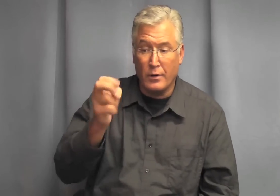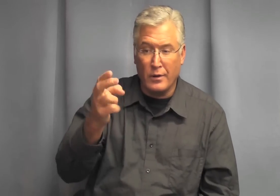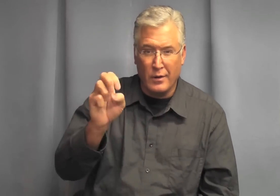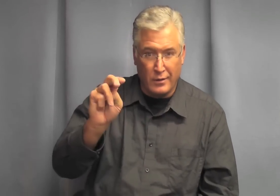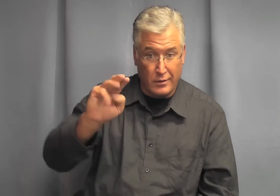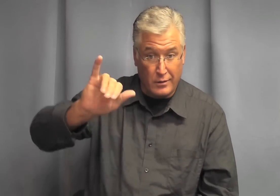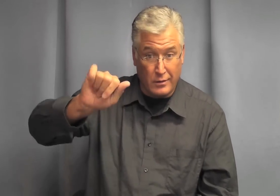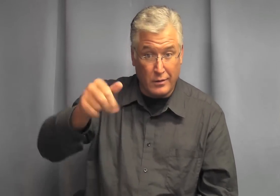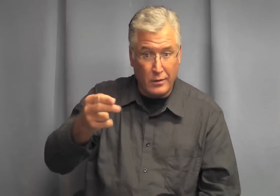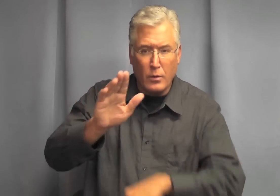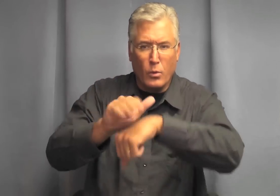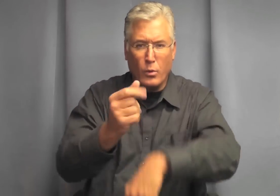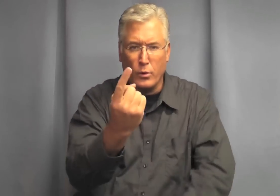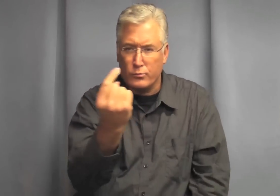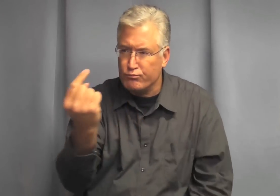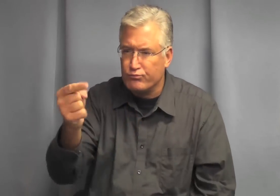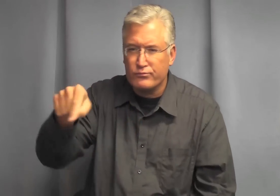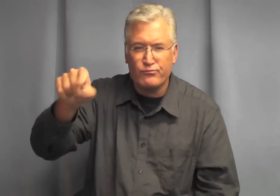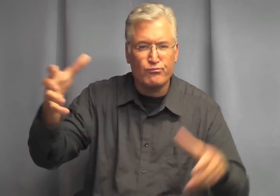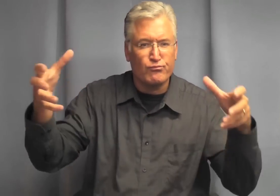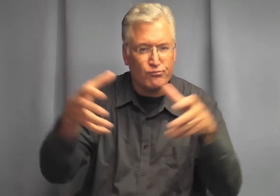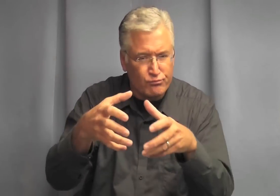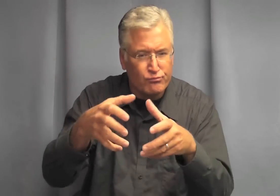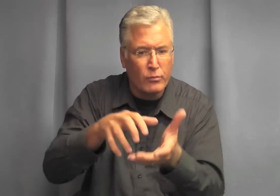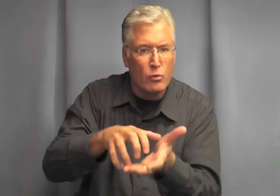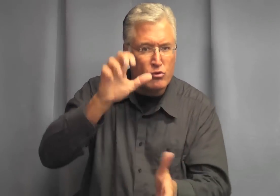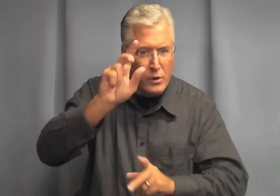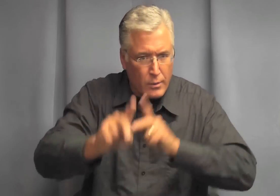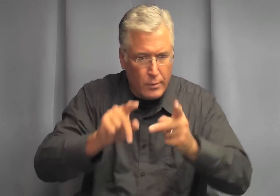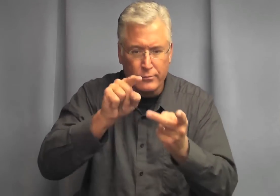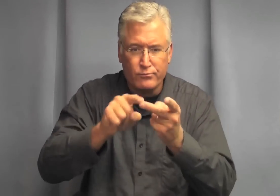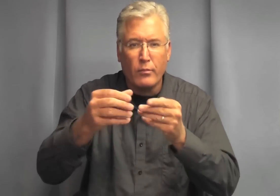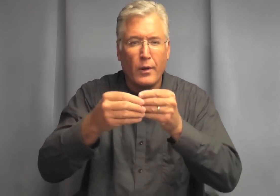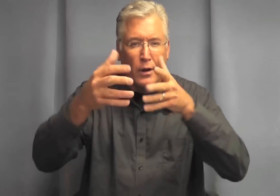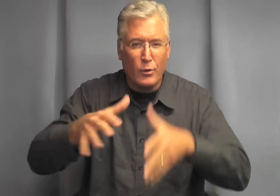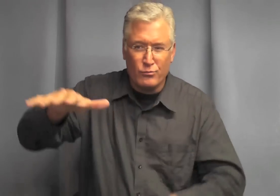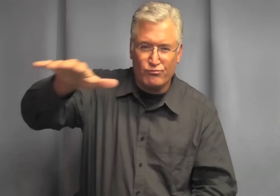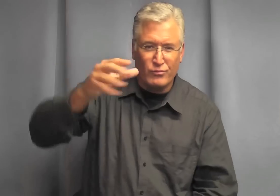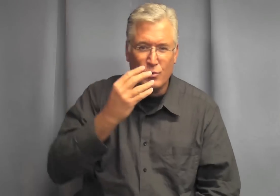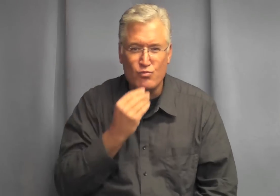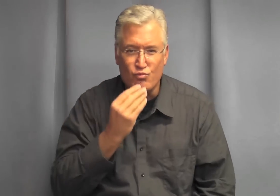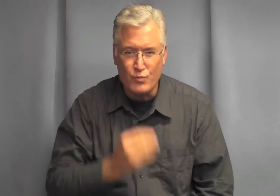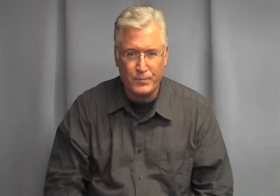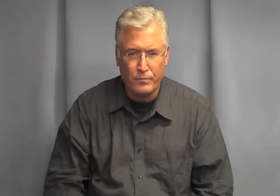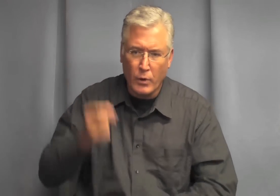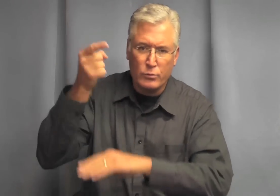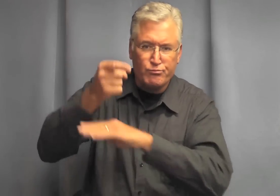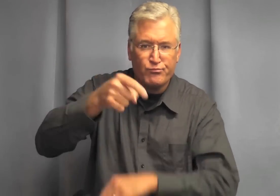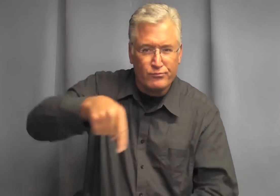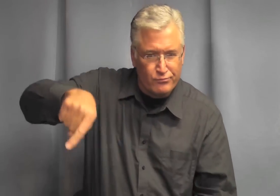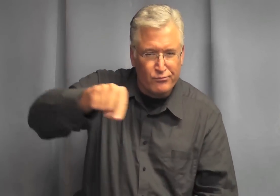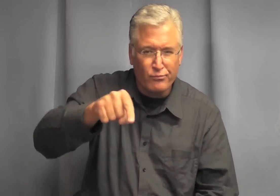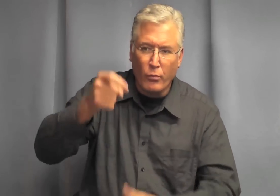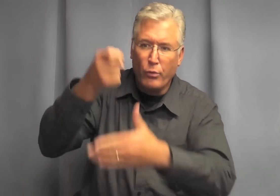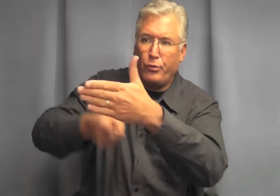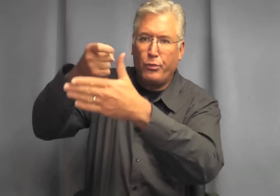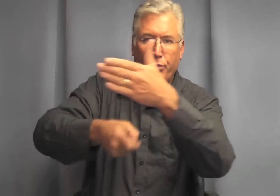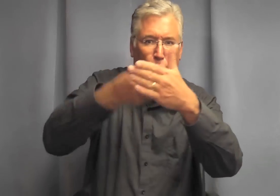poor situation and nehemiah he called together the rich jewish leaders and he called them together and he